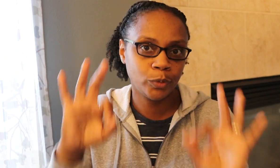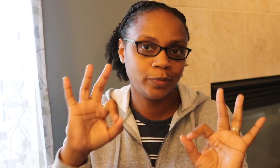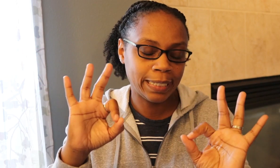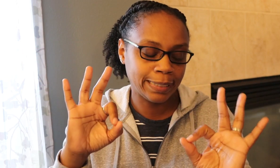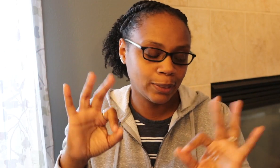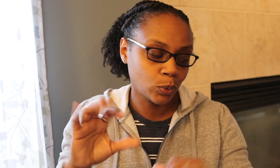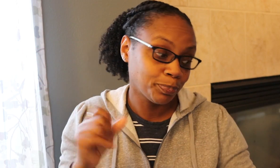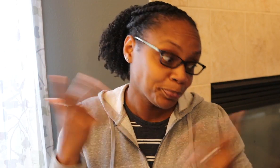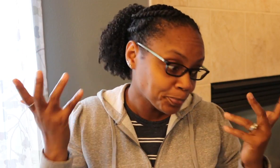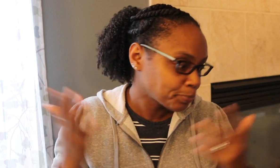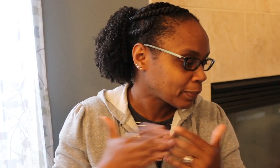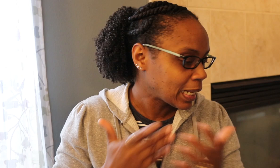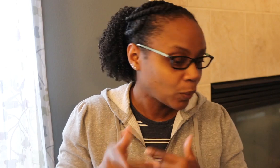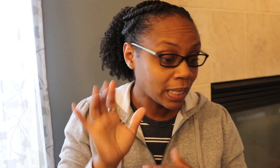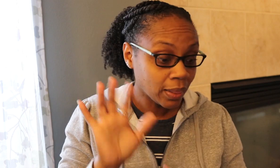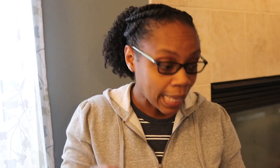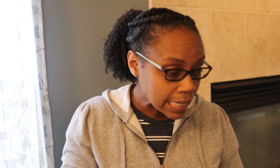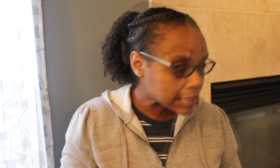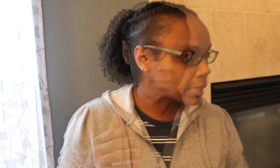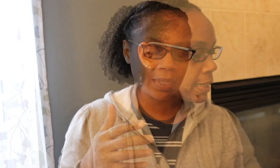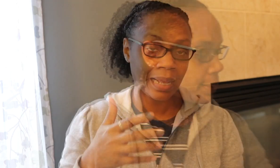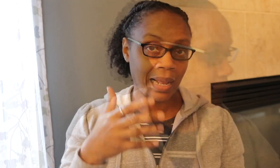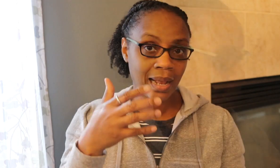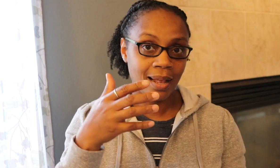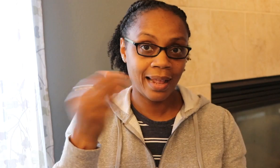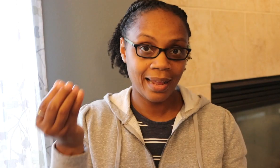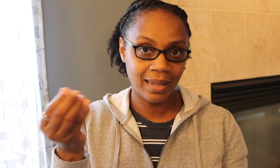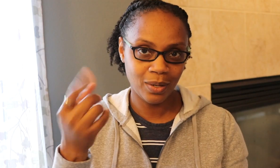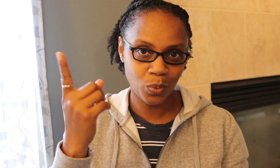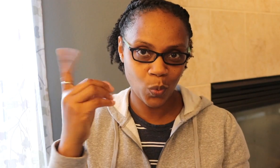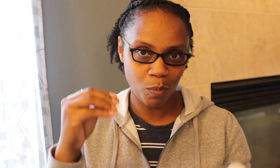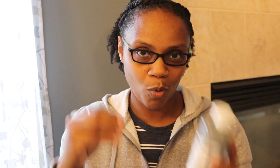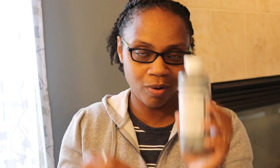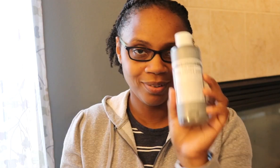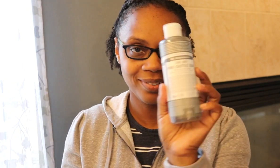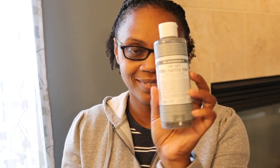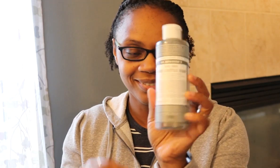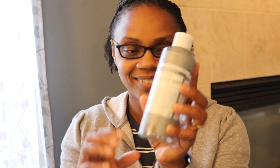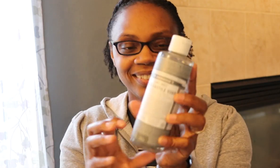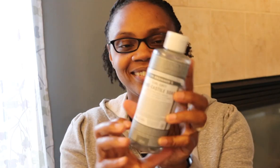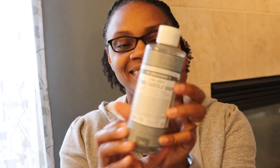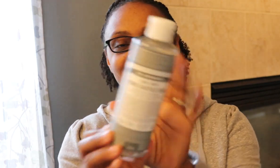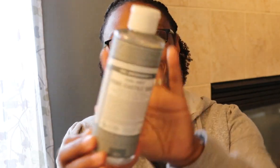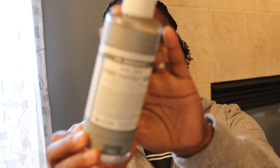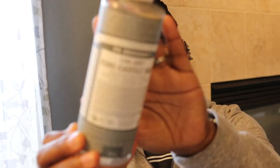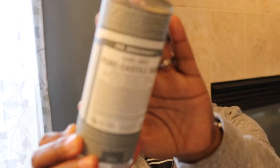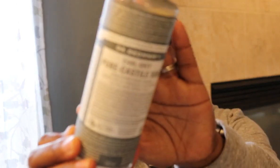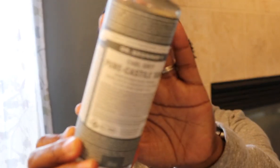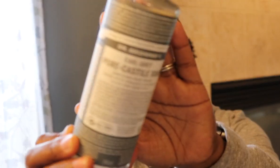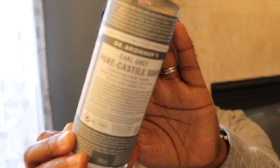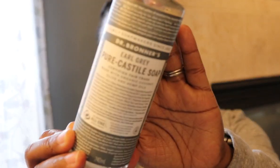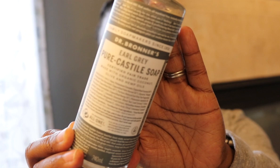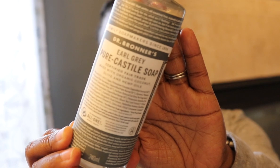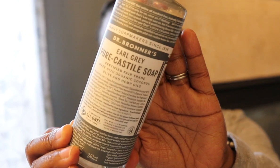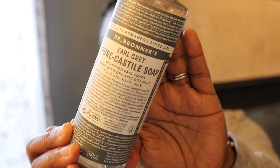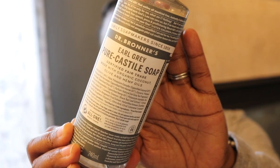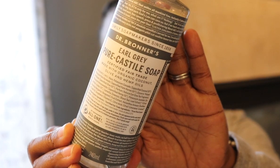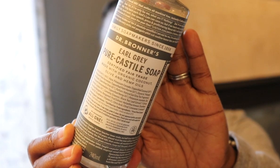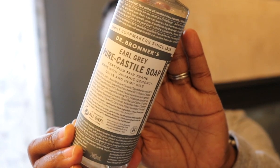great, great, great. So I have those. Also, I have one more. This is a smaller bottle of the Dr. Bronner's